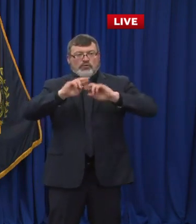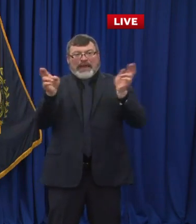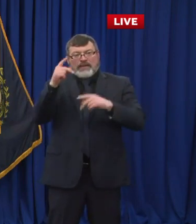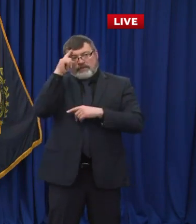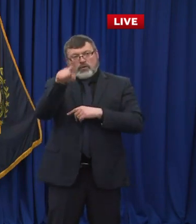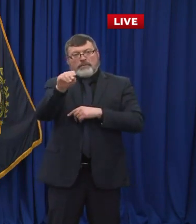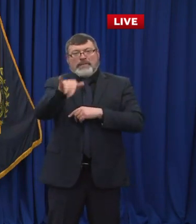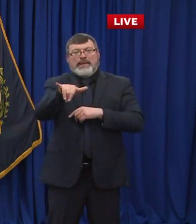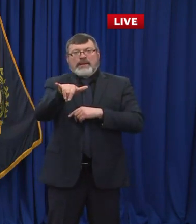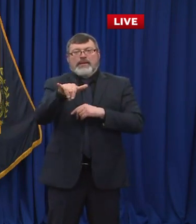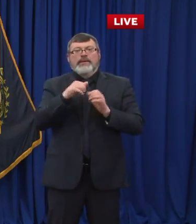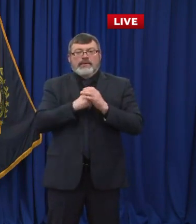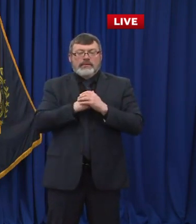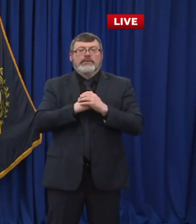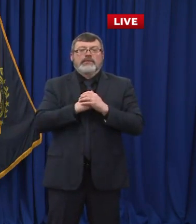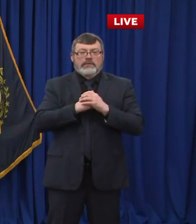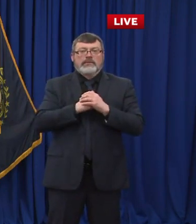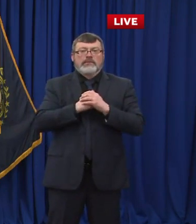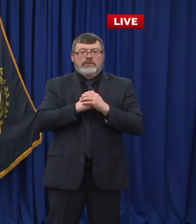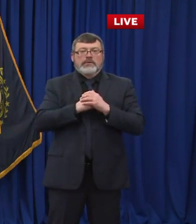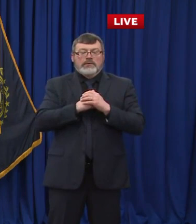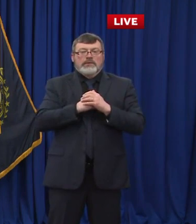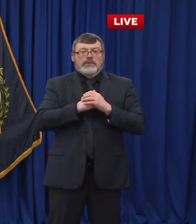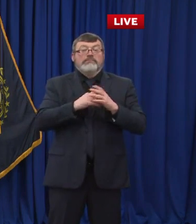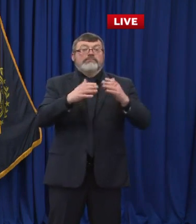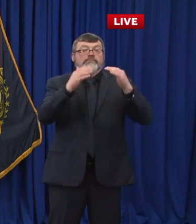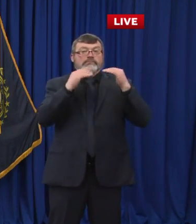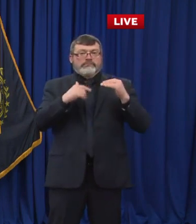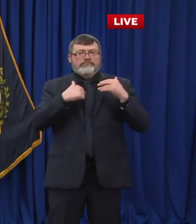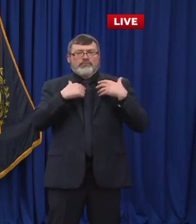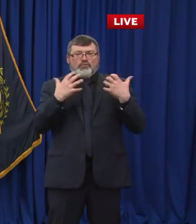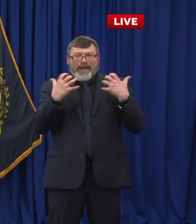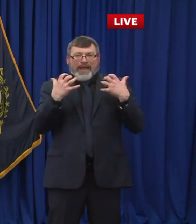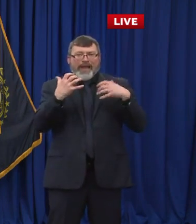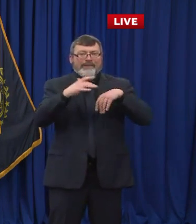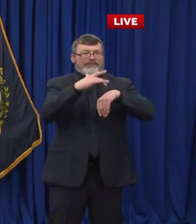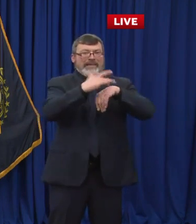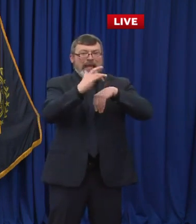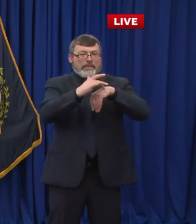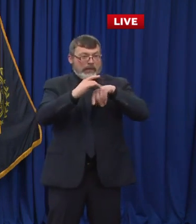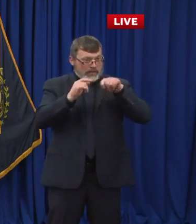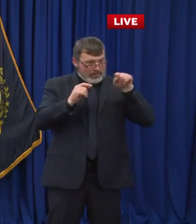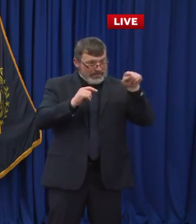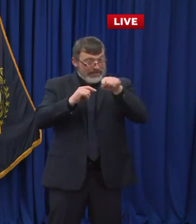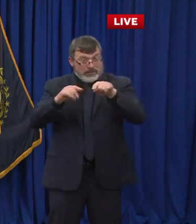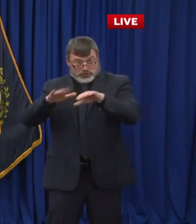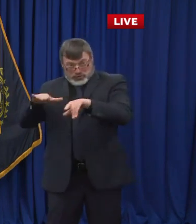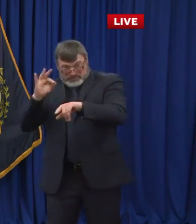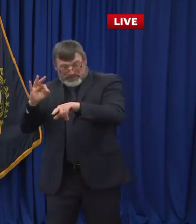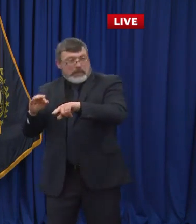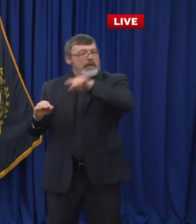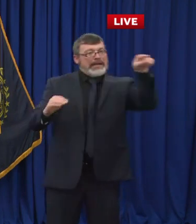to make up for the beds that we will be taking offline at New Hampshire Hospital to serve children. Thank you.